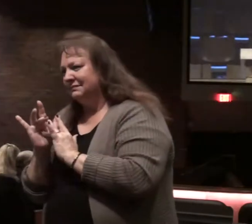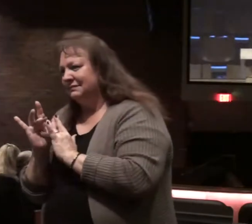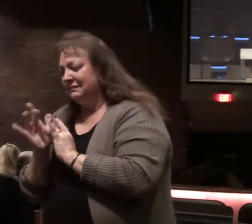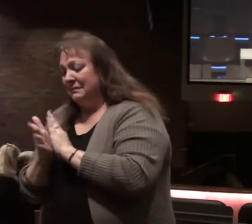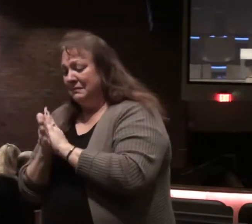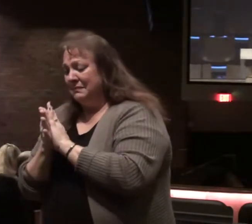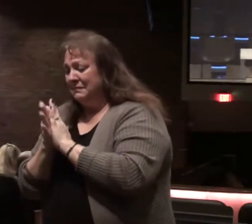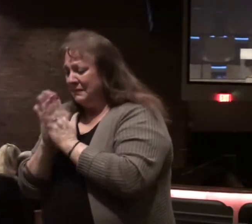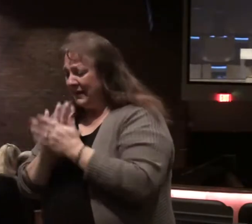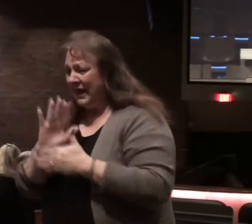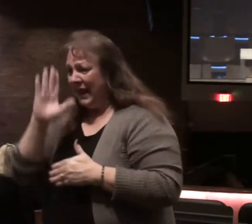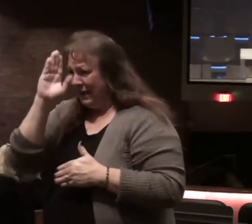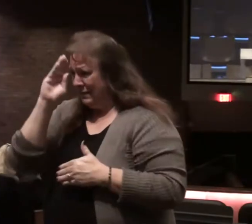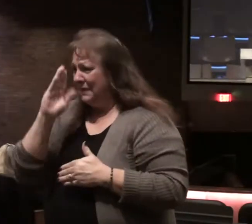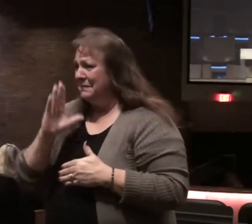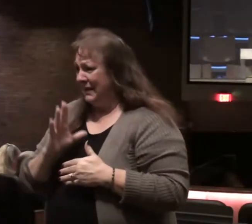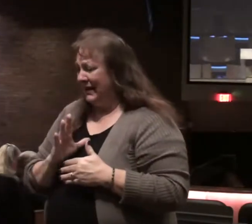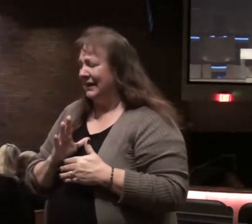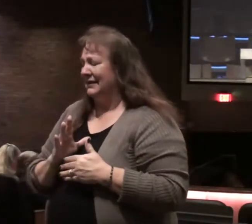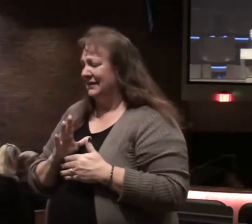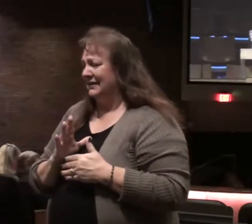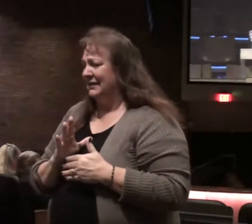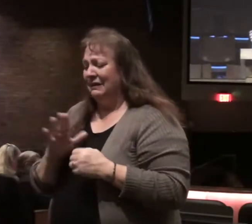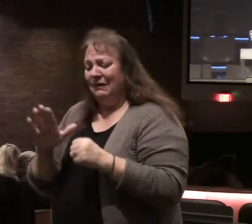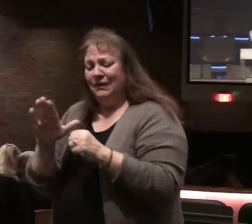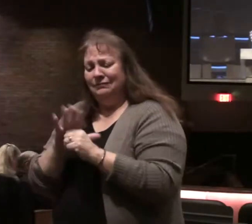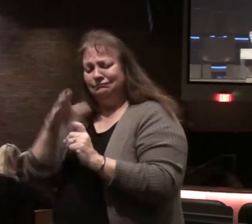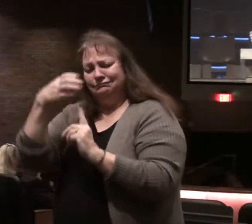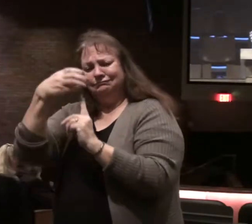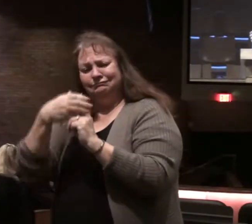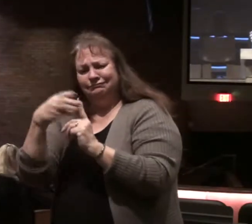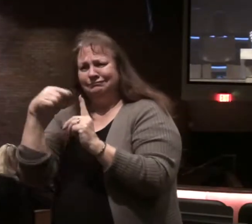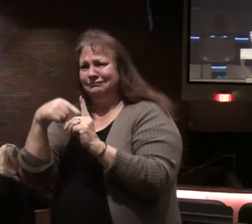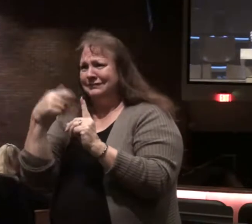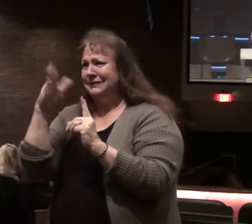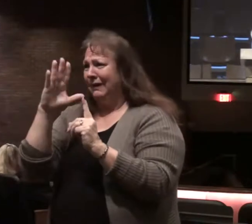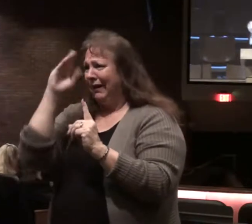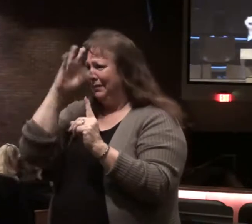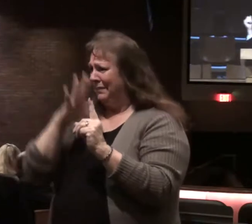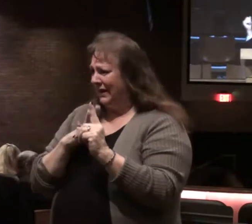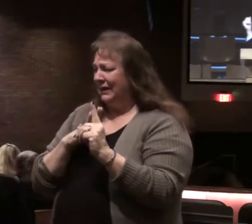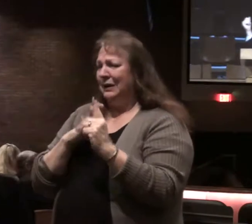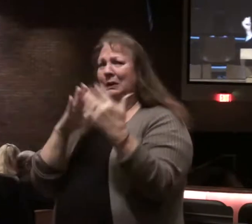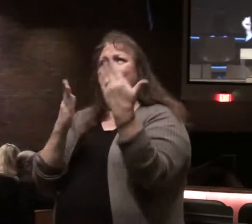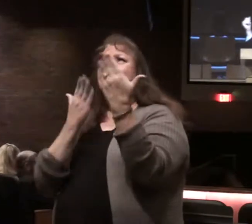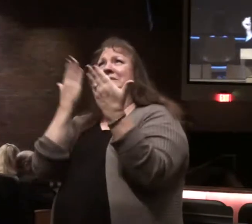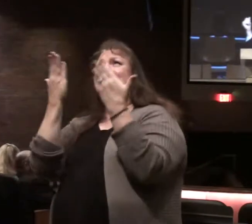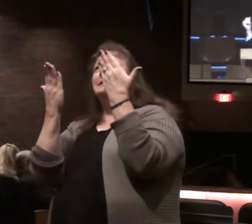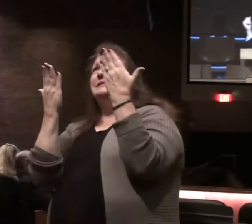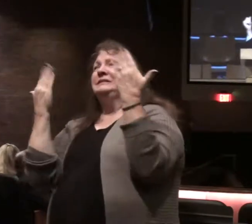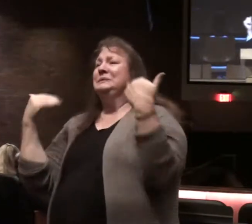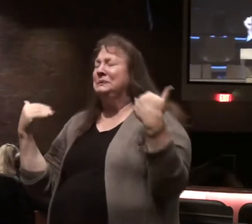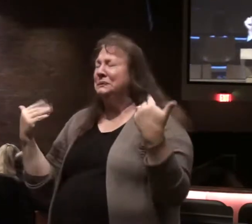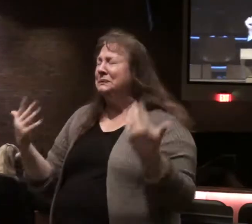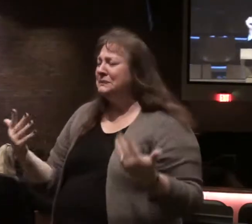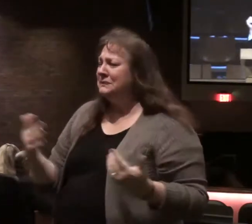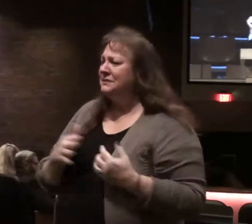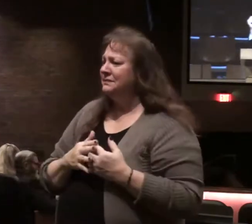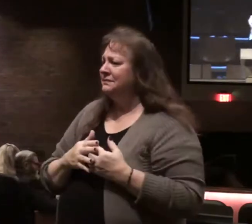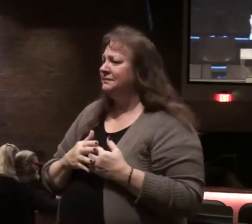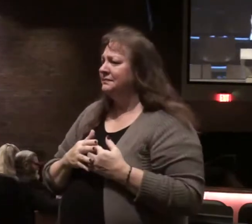became a man in Christ Jesus fully God and fully man we sing about it in some of the songs this morning